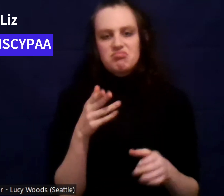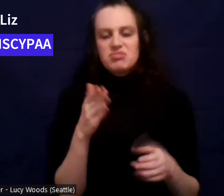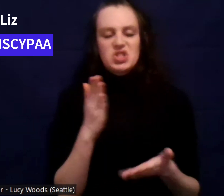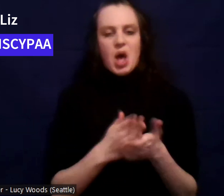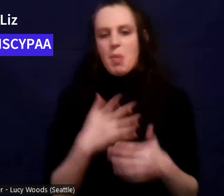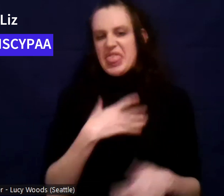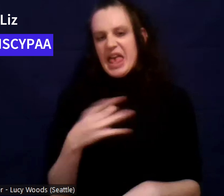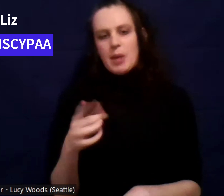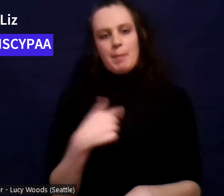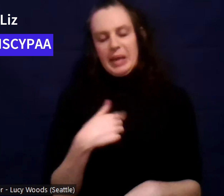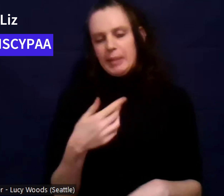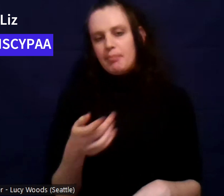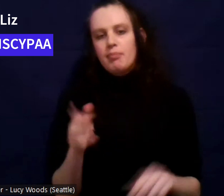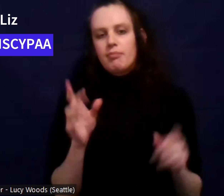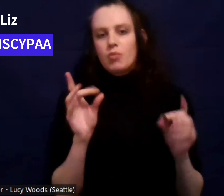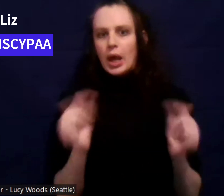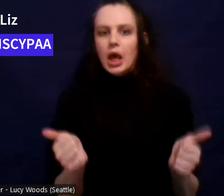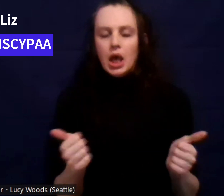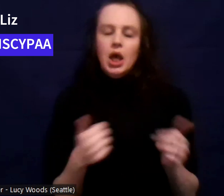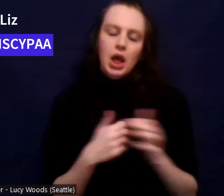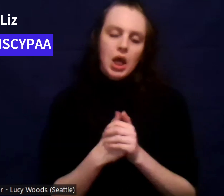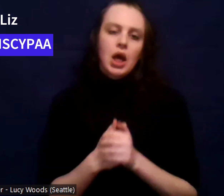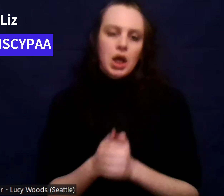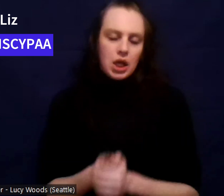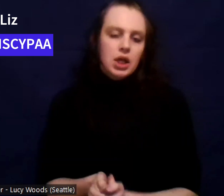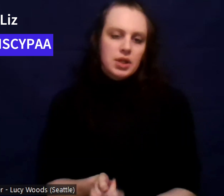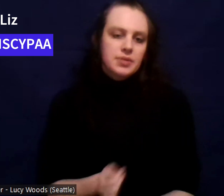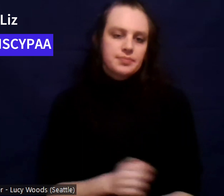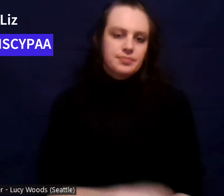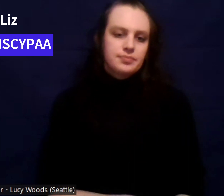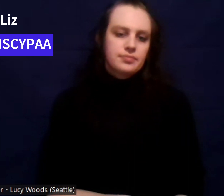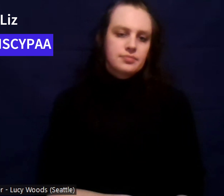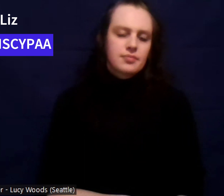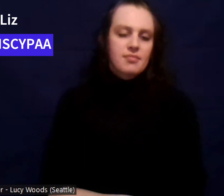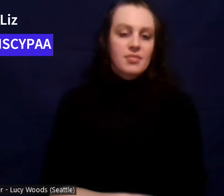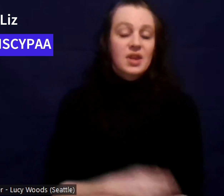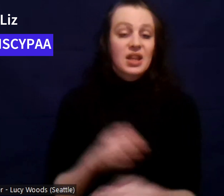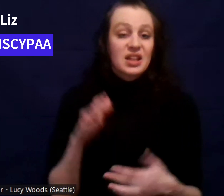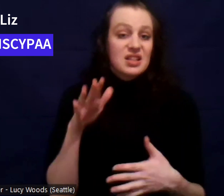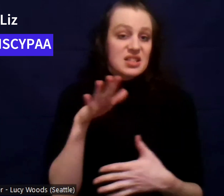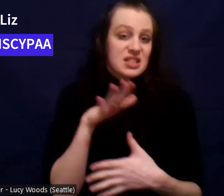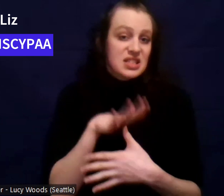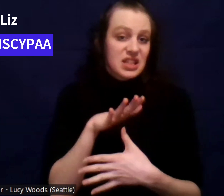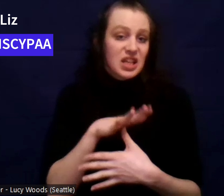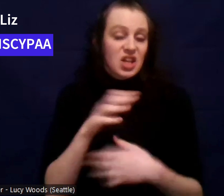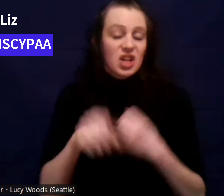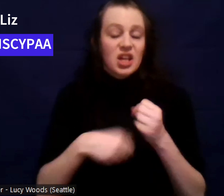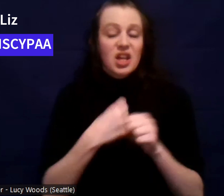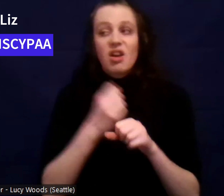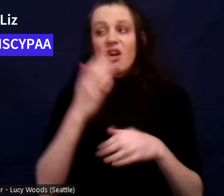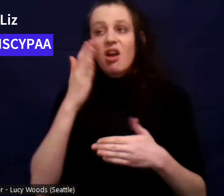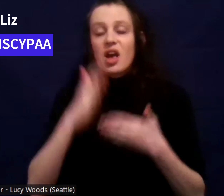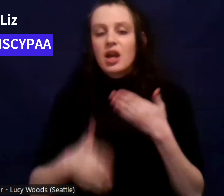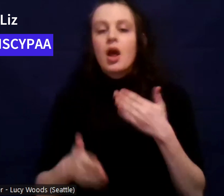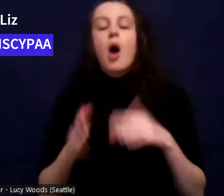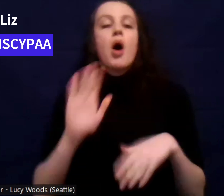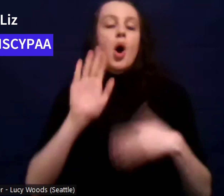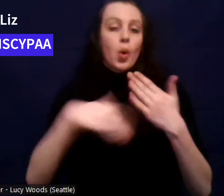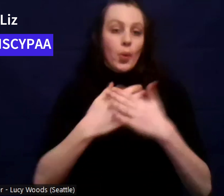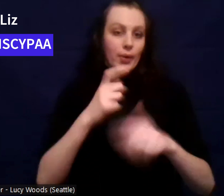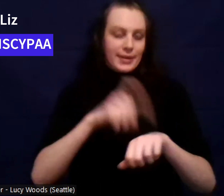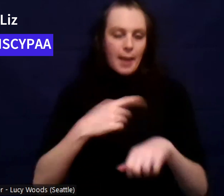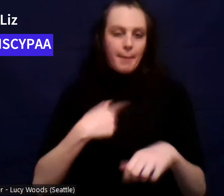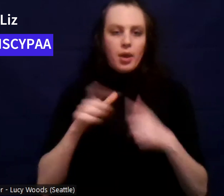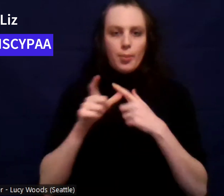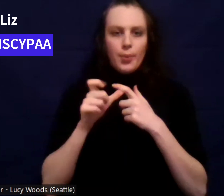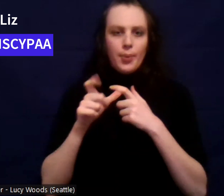Um, and so then by the end of senior year, like, Oh, and all this whole time I was like a runner. So I was living like a